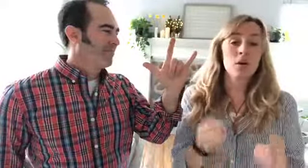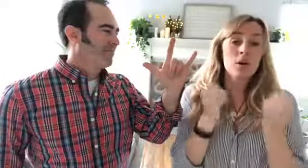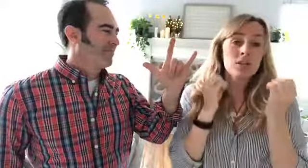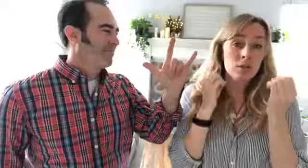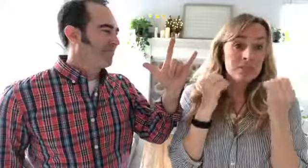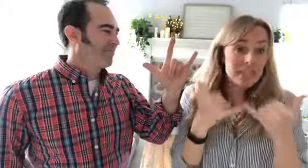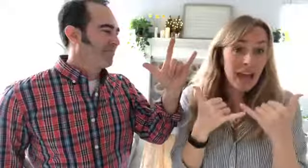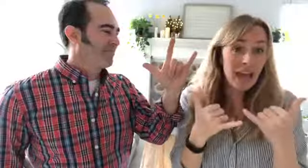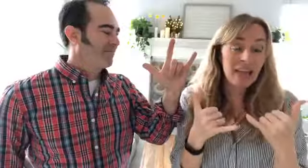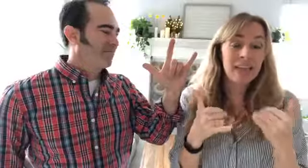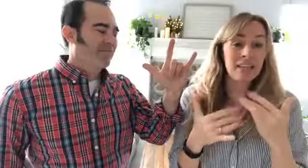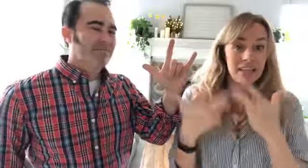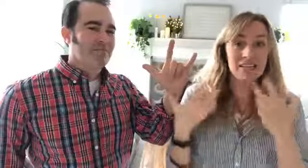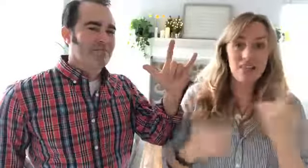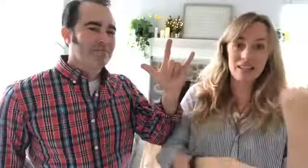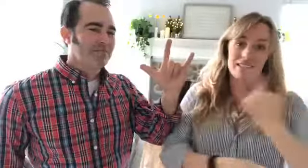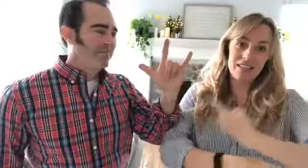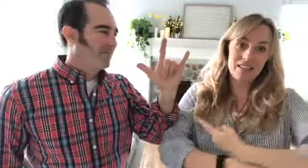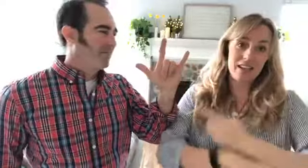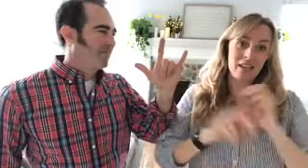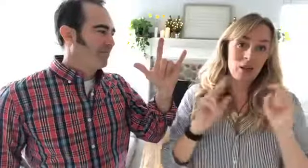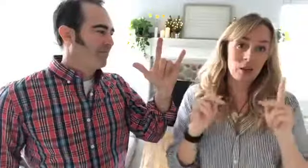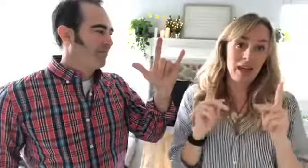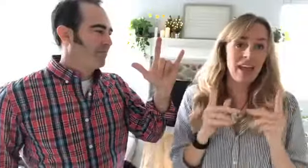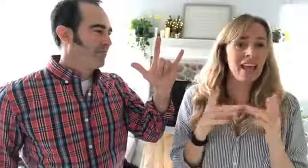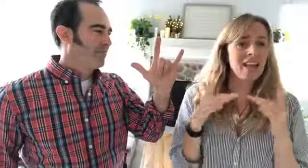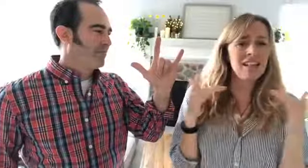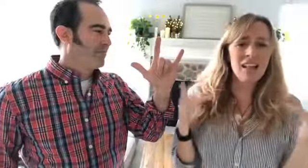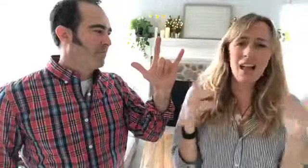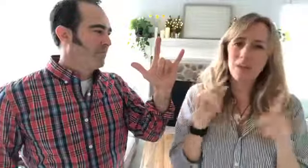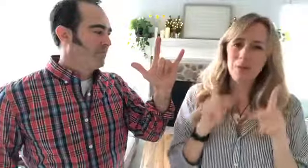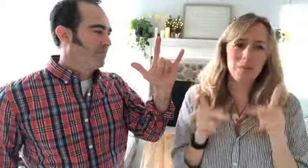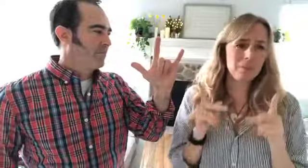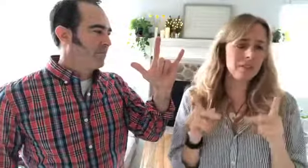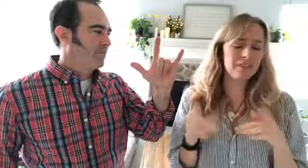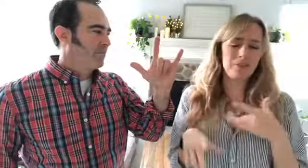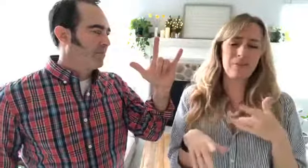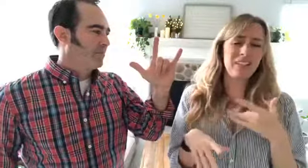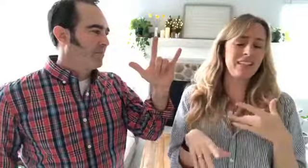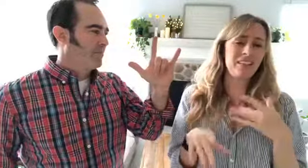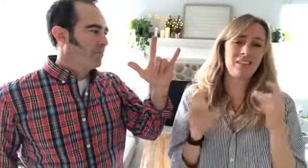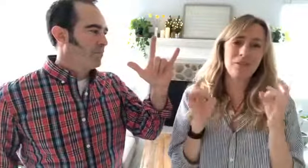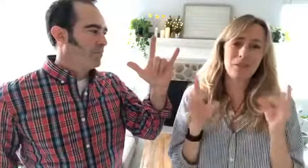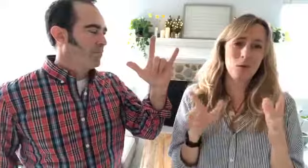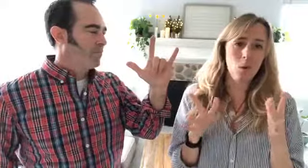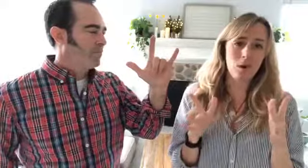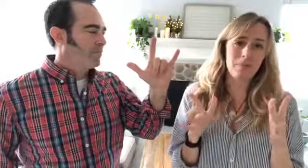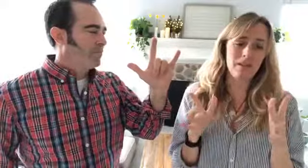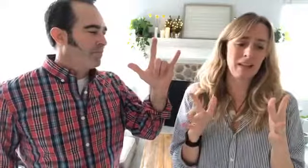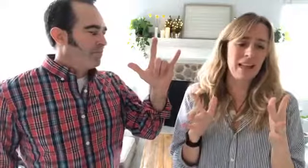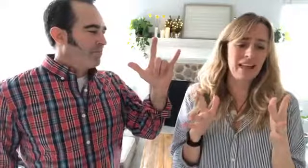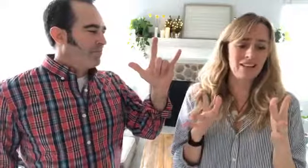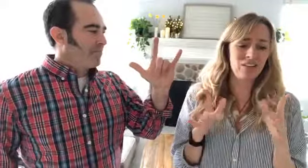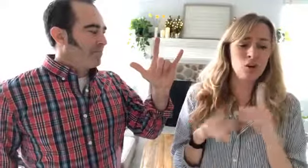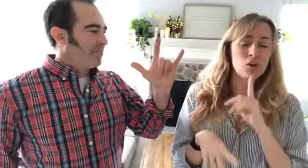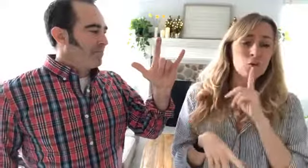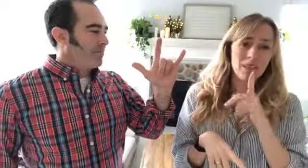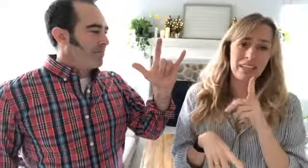so today is Valentine's Day okay and a lot of people they're feeling they're feeling horrible and really